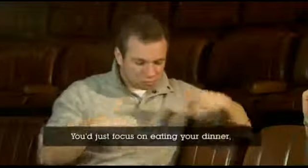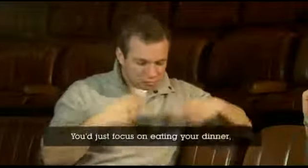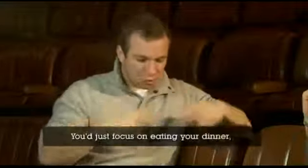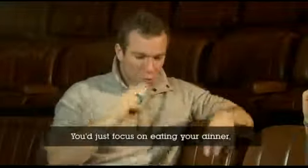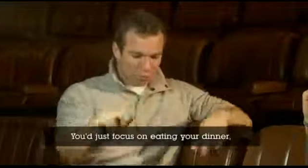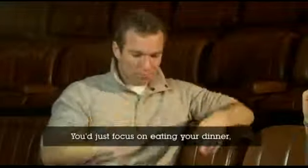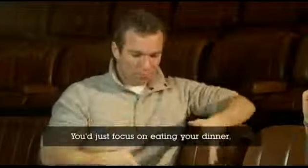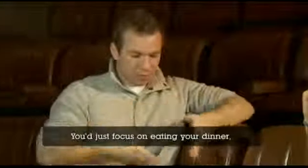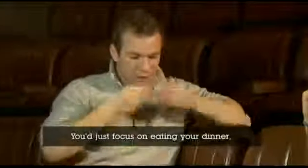I can't